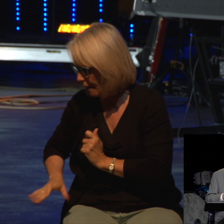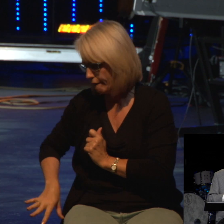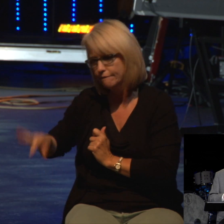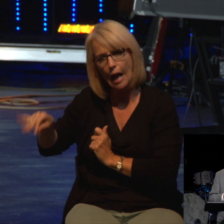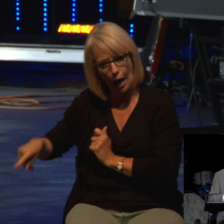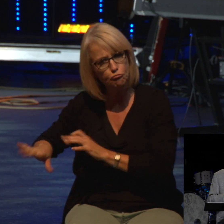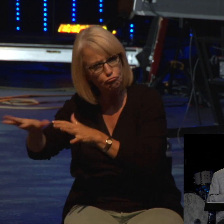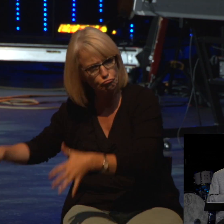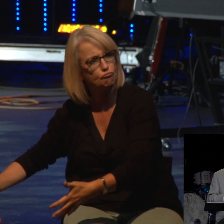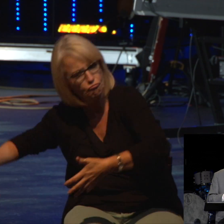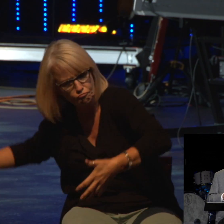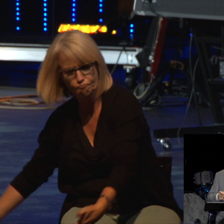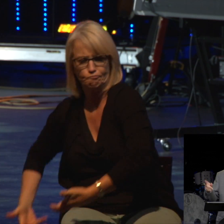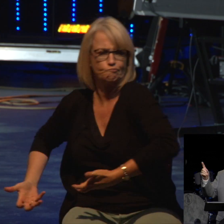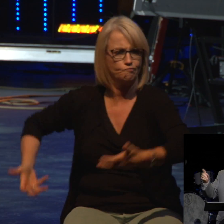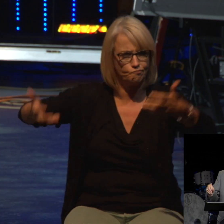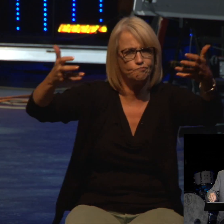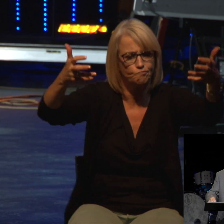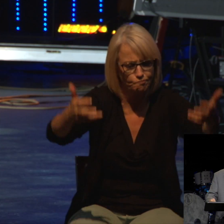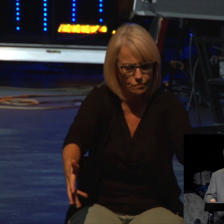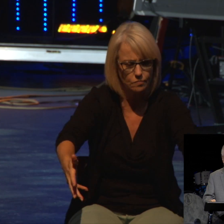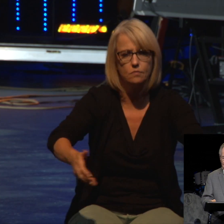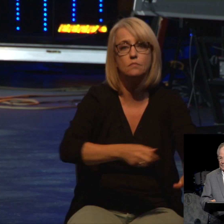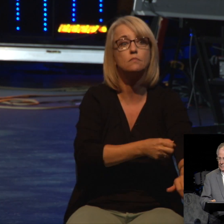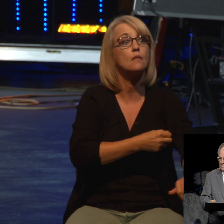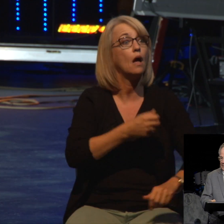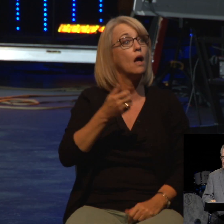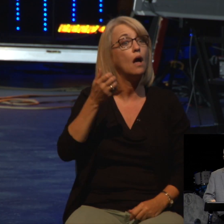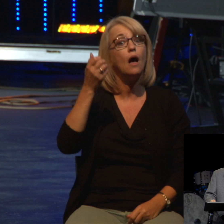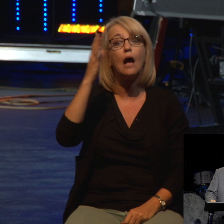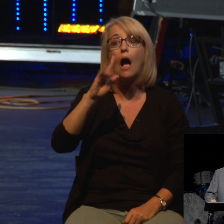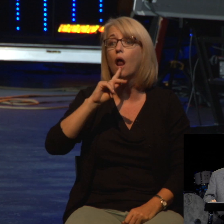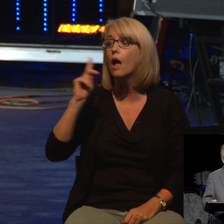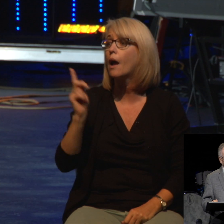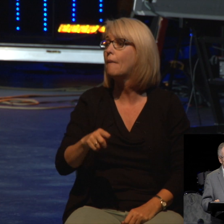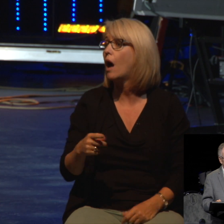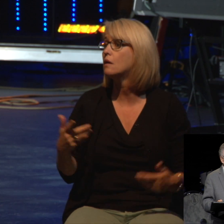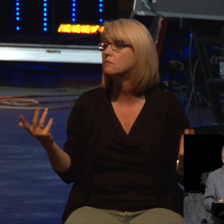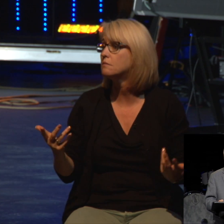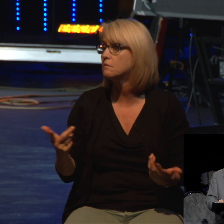They brought it back and get God's command. Achan was to be stoned to death.